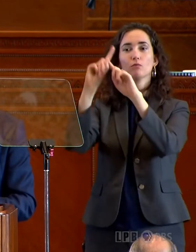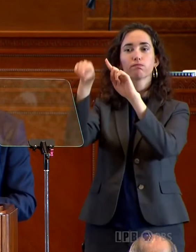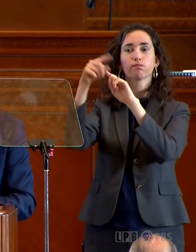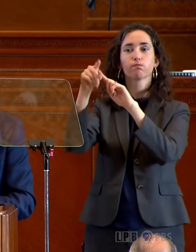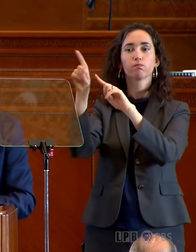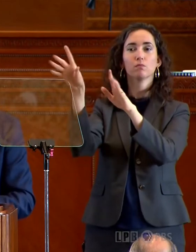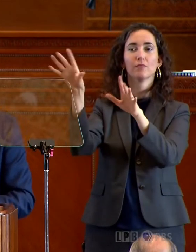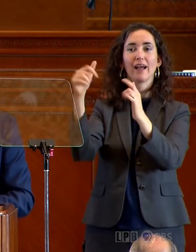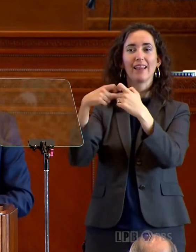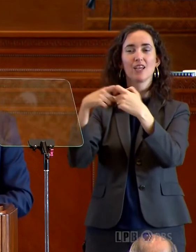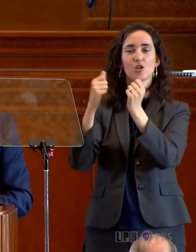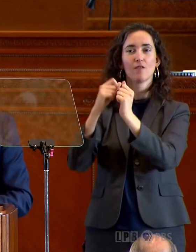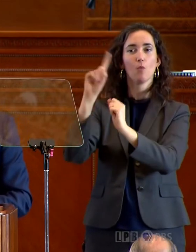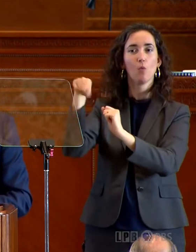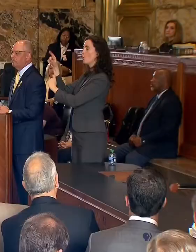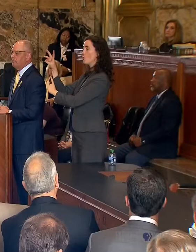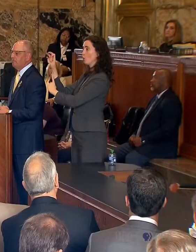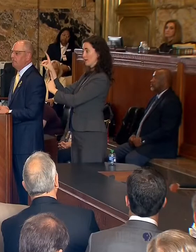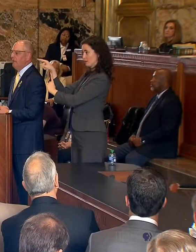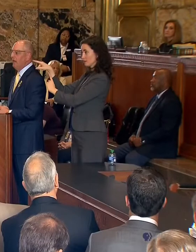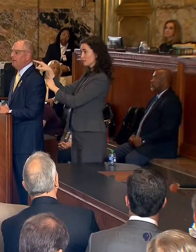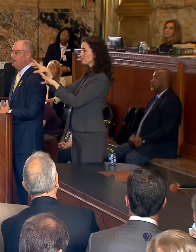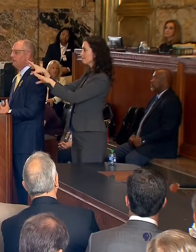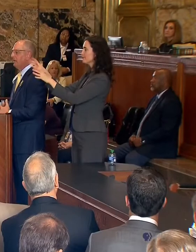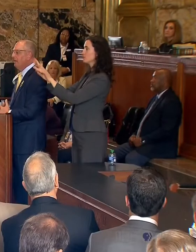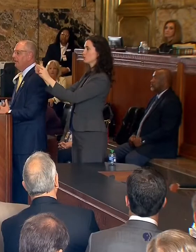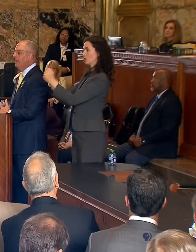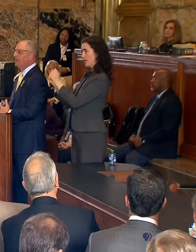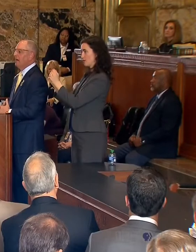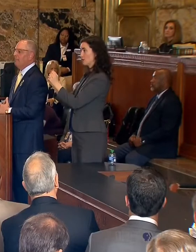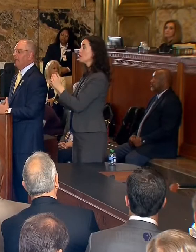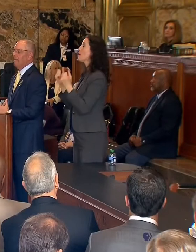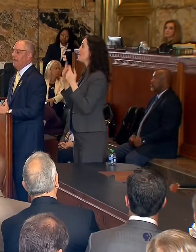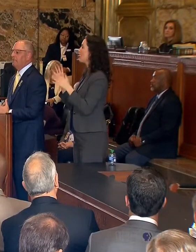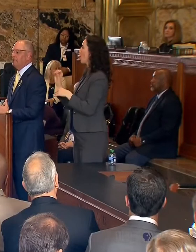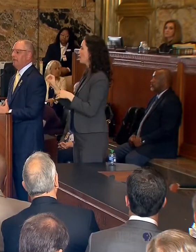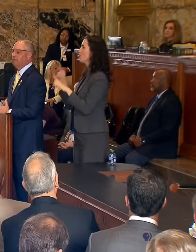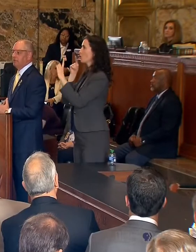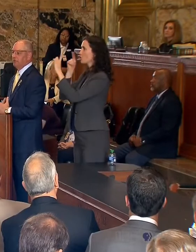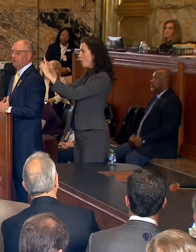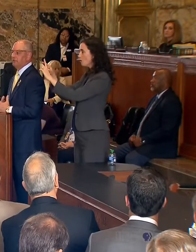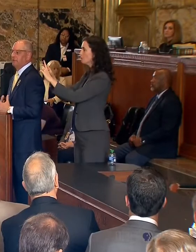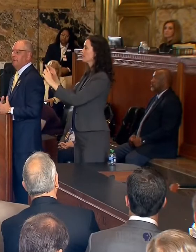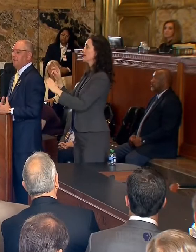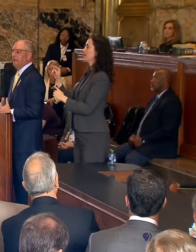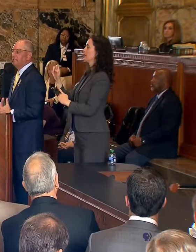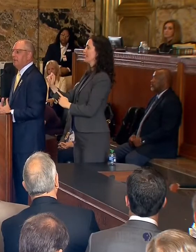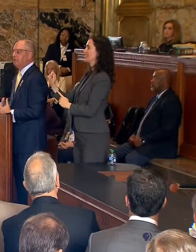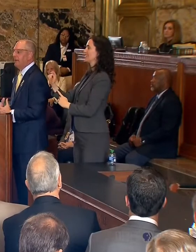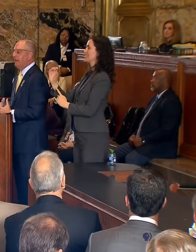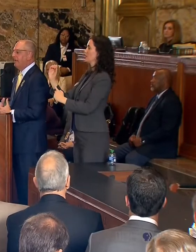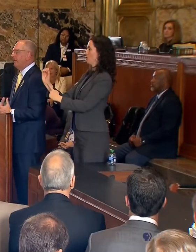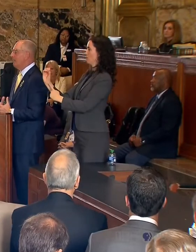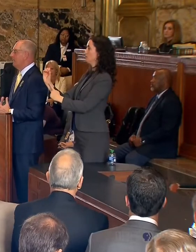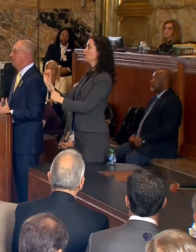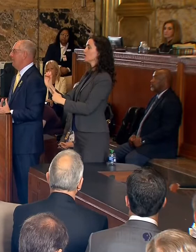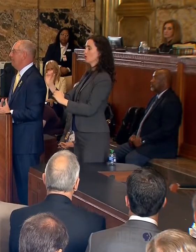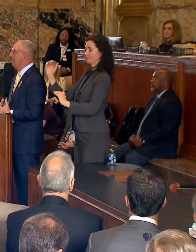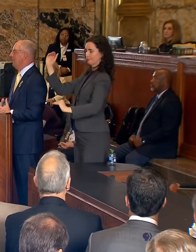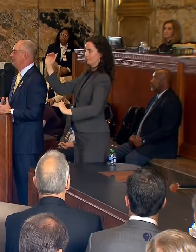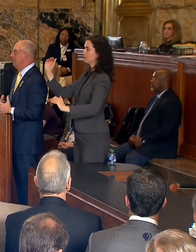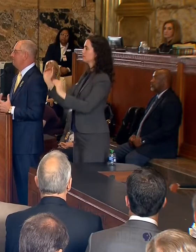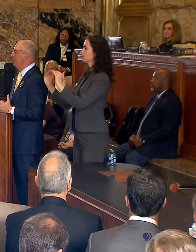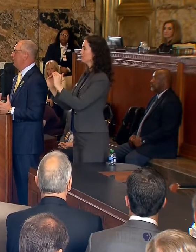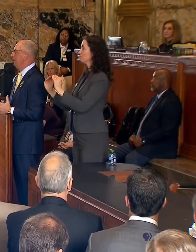reach similar net zero goals. Additionally, combating climate change is just as much about economic